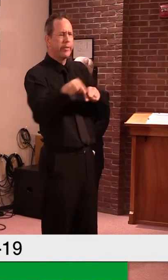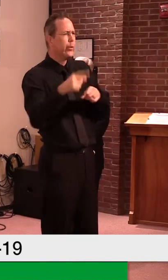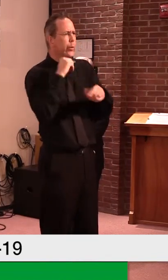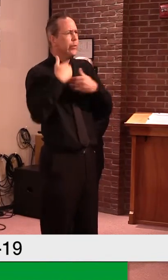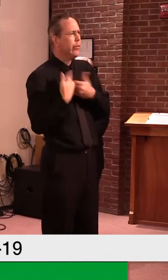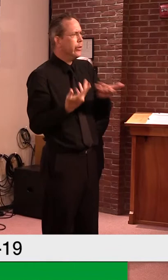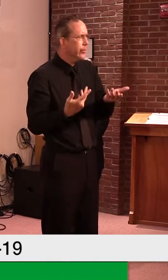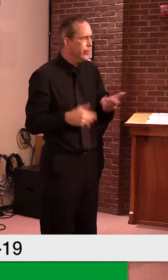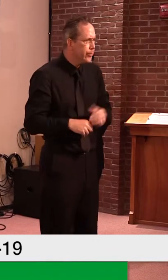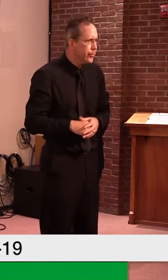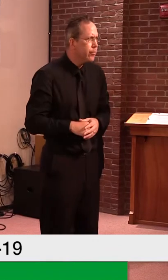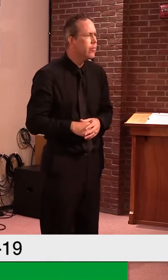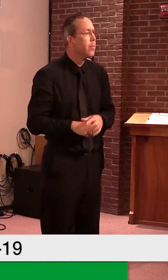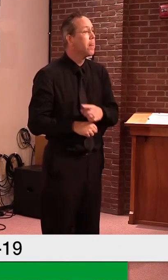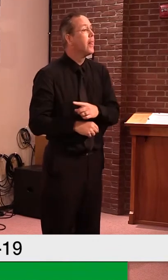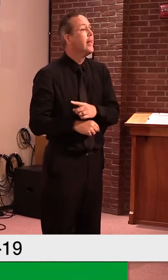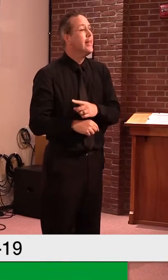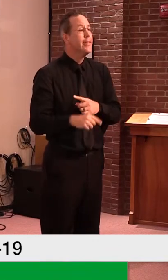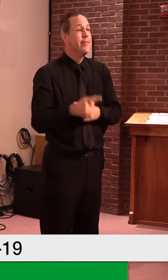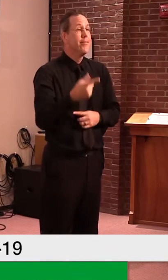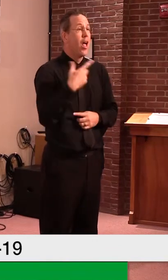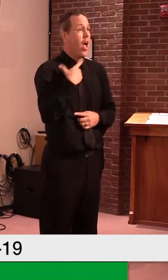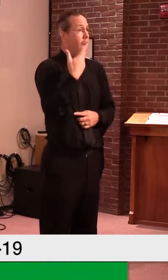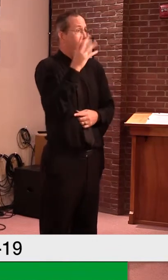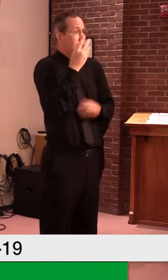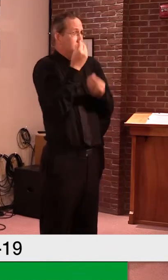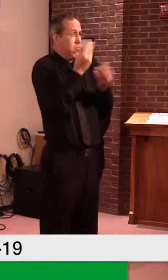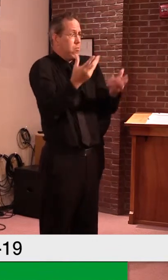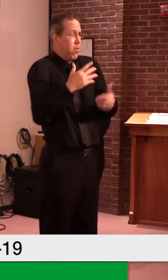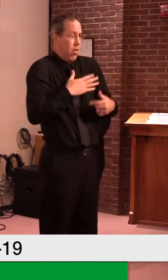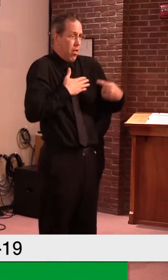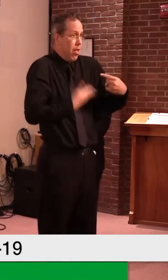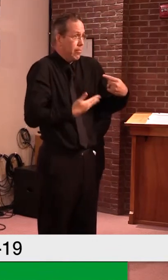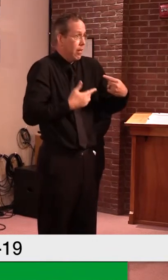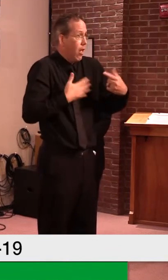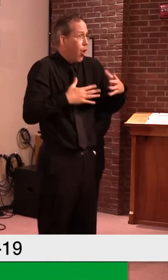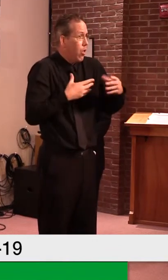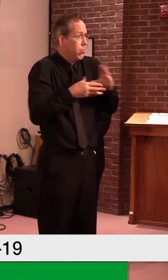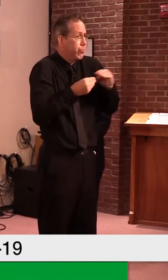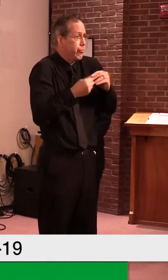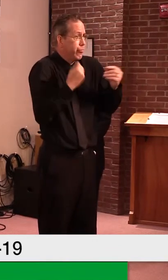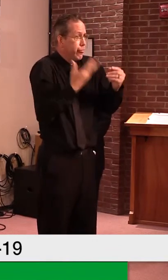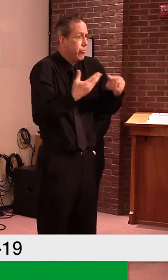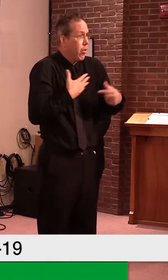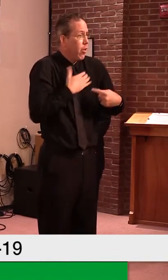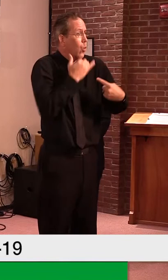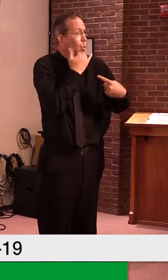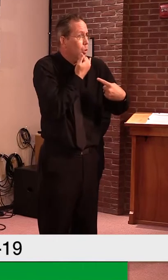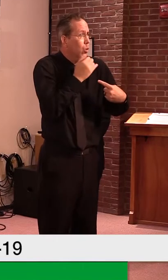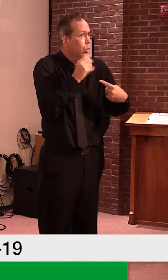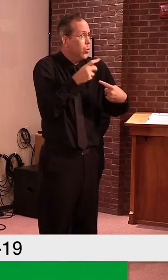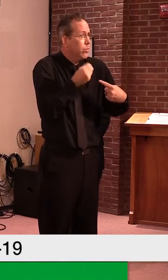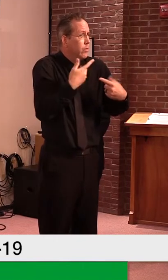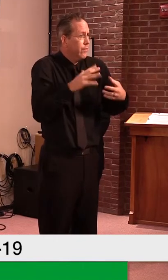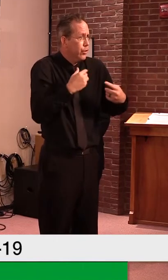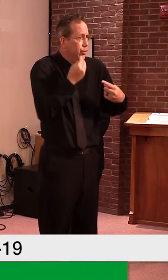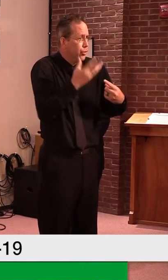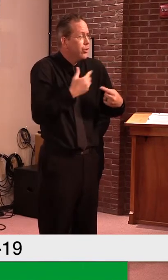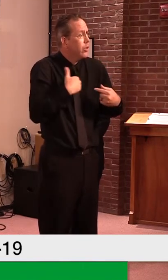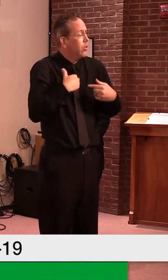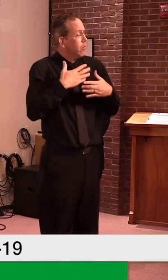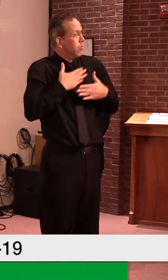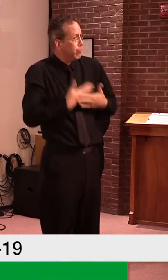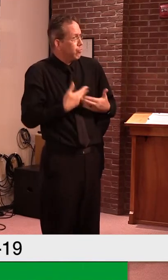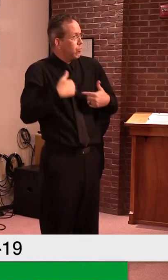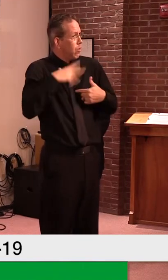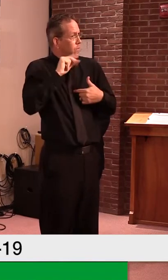that. I wasn't aware of the dates. I didn't happen to read it in any of your stories on, uh, Vermont digger. Um, but, uh, but if